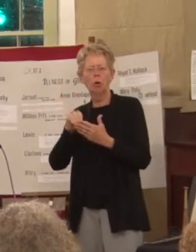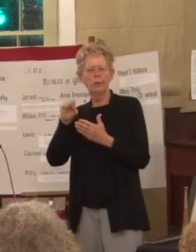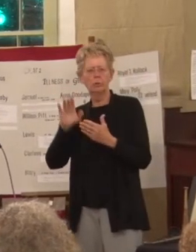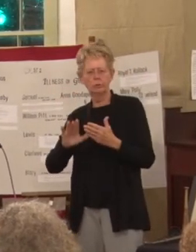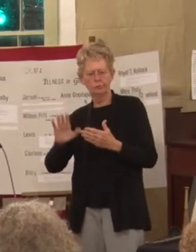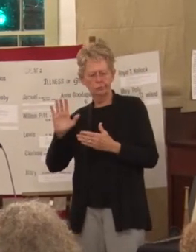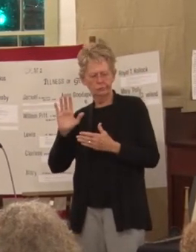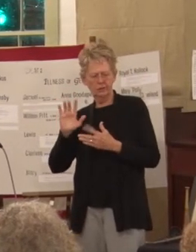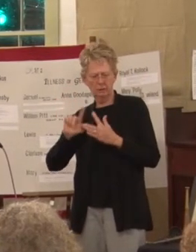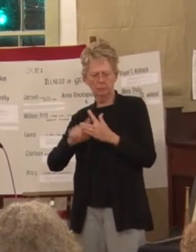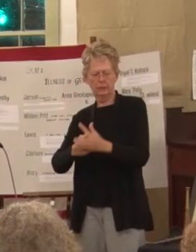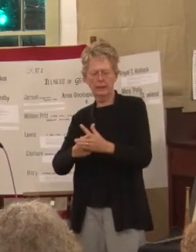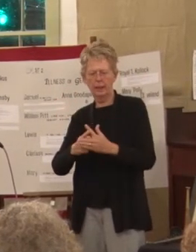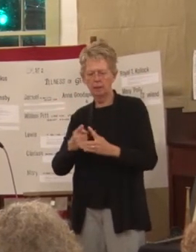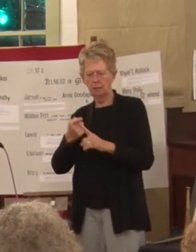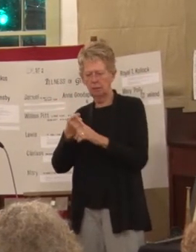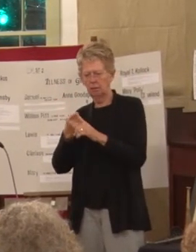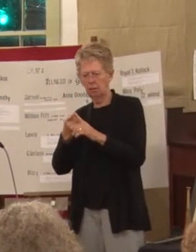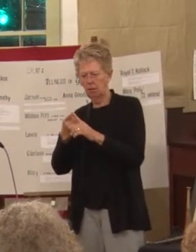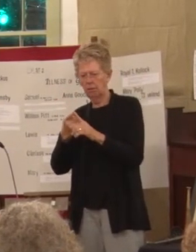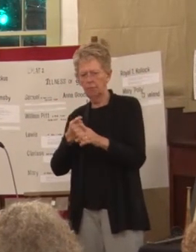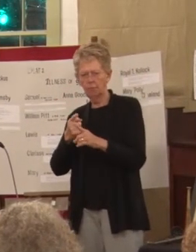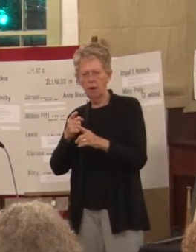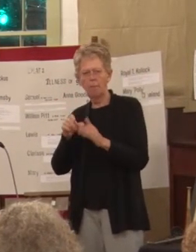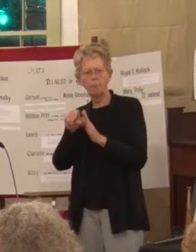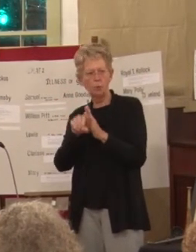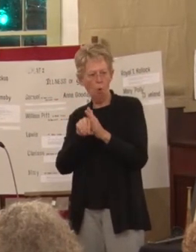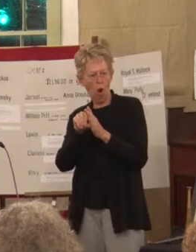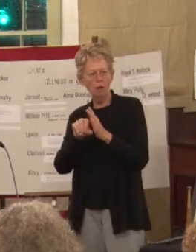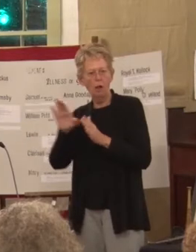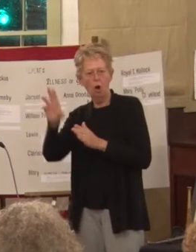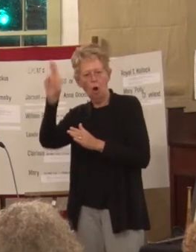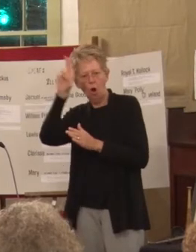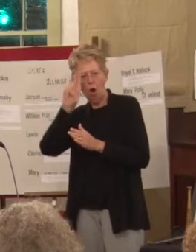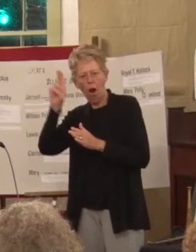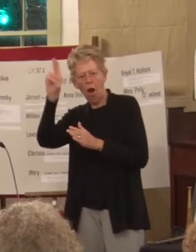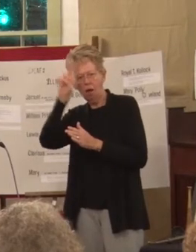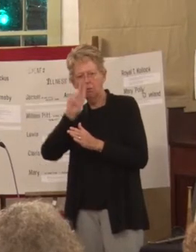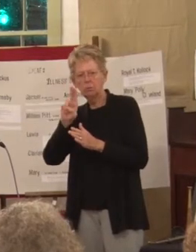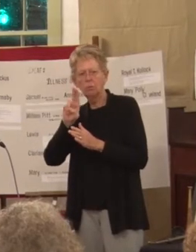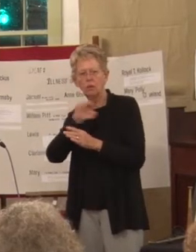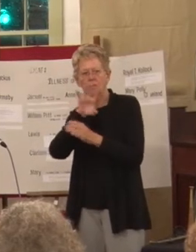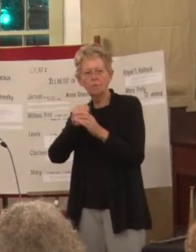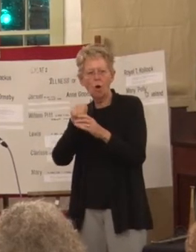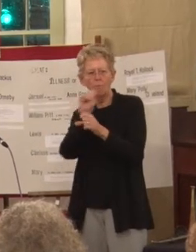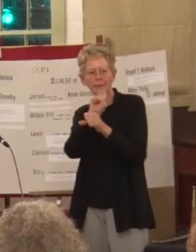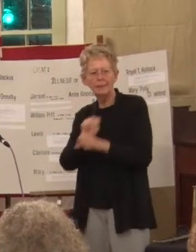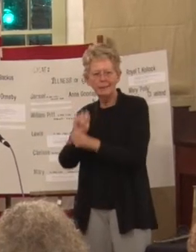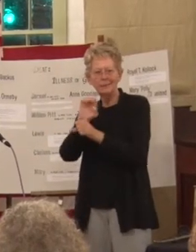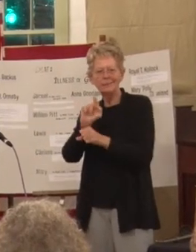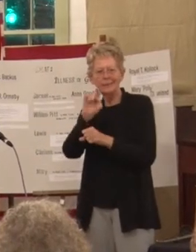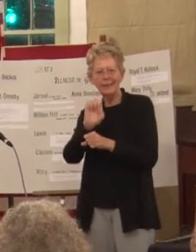and she was from New Orleans her uncle was in the slave trade and so he